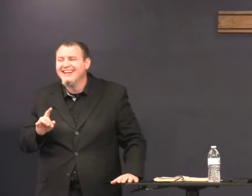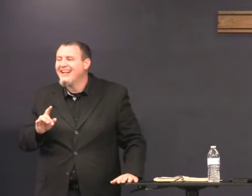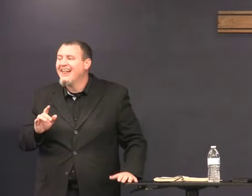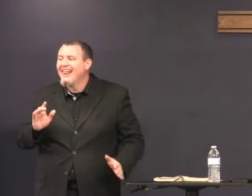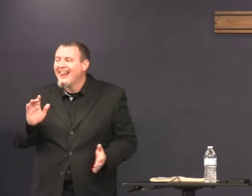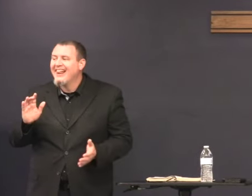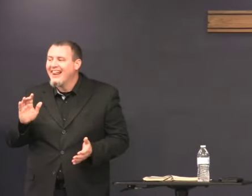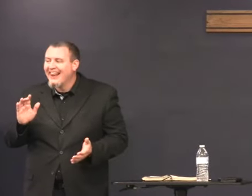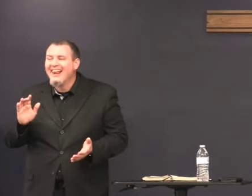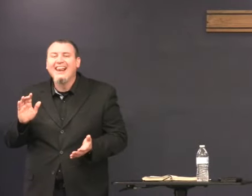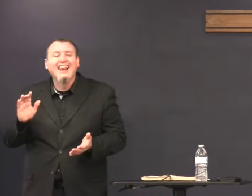less acid